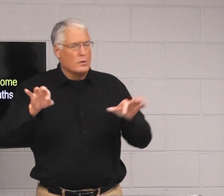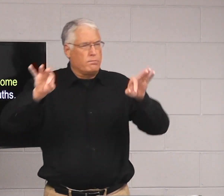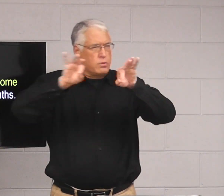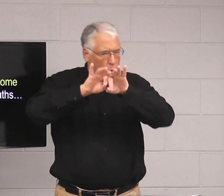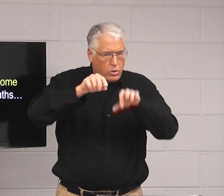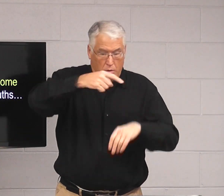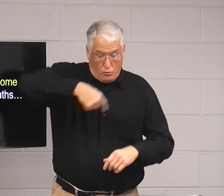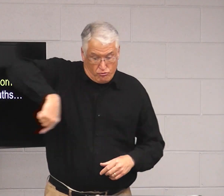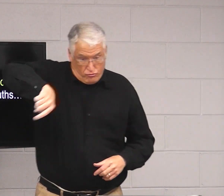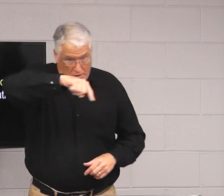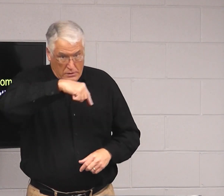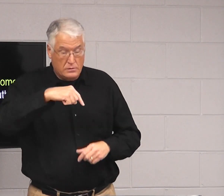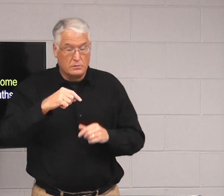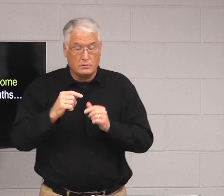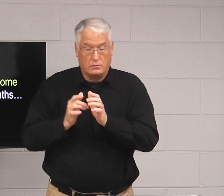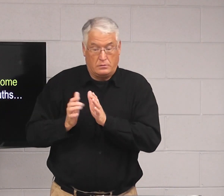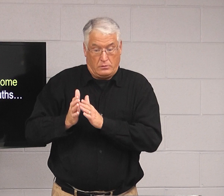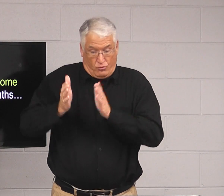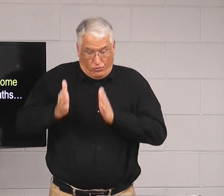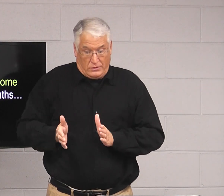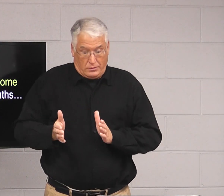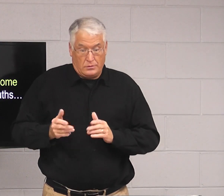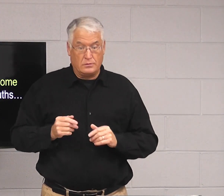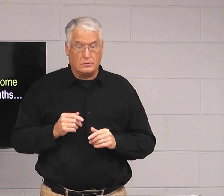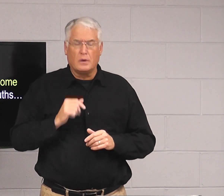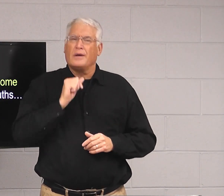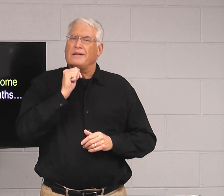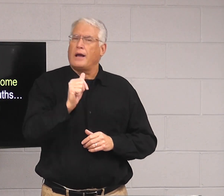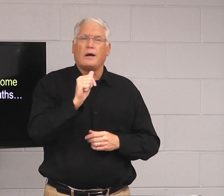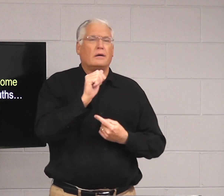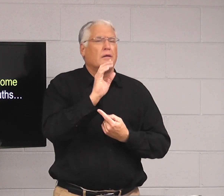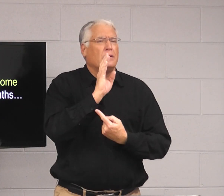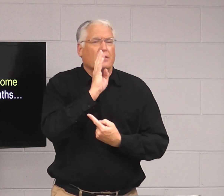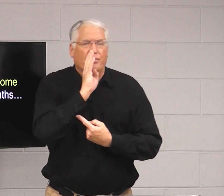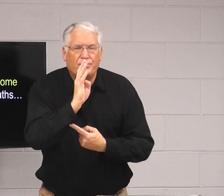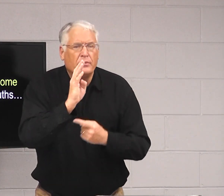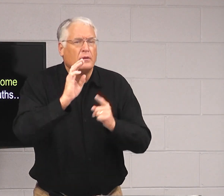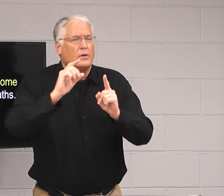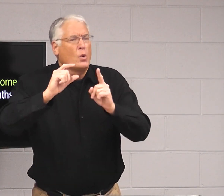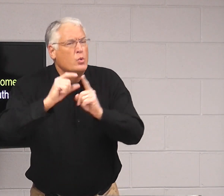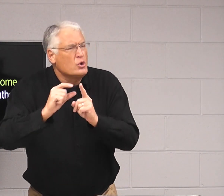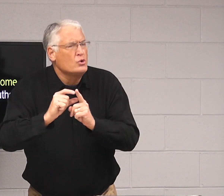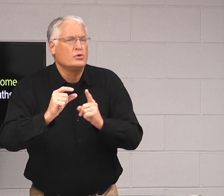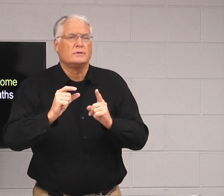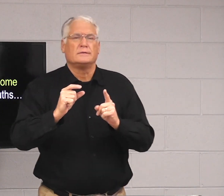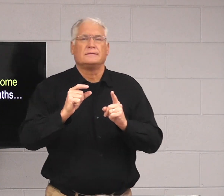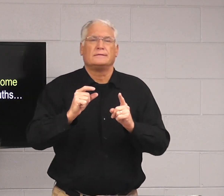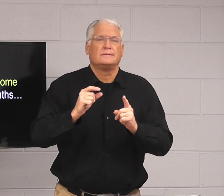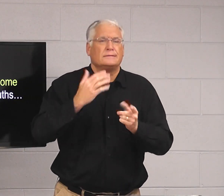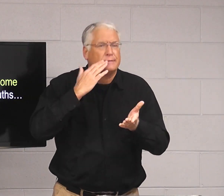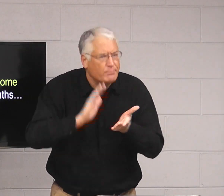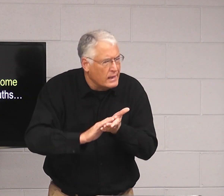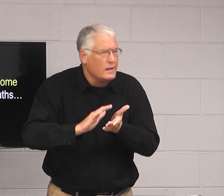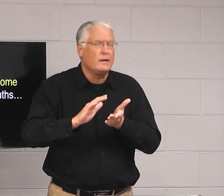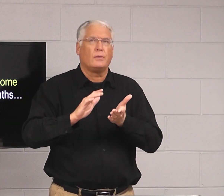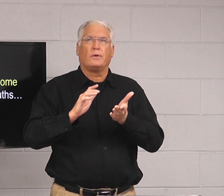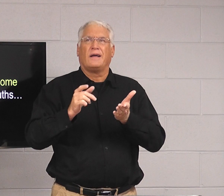But why is it so important that we, as Christians, do not speak words that are